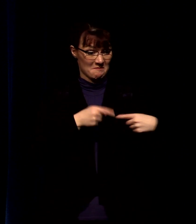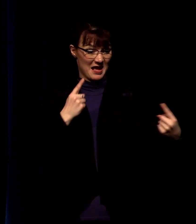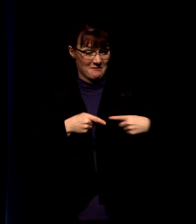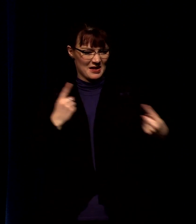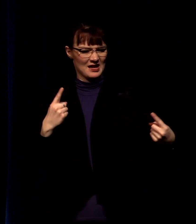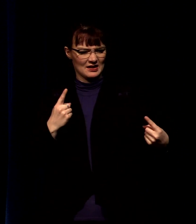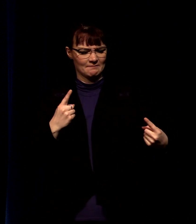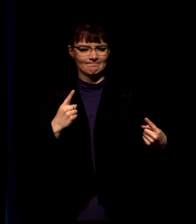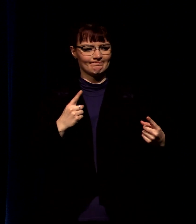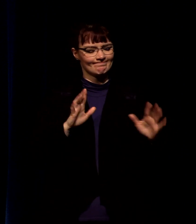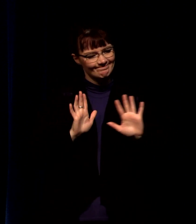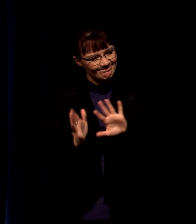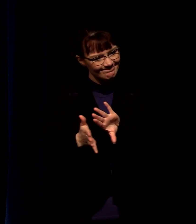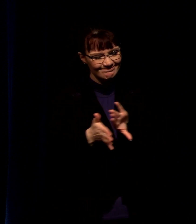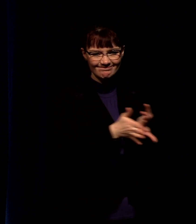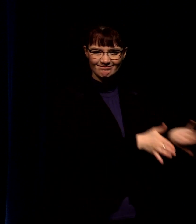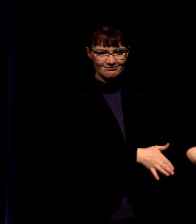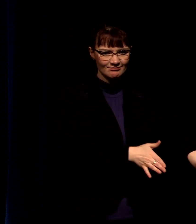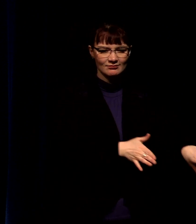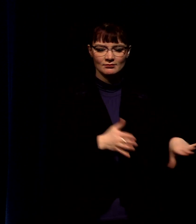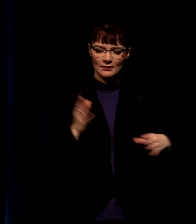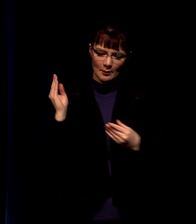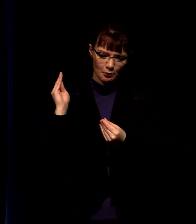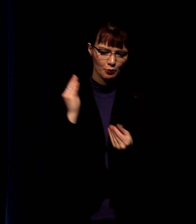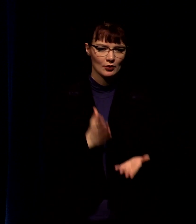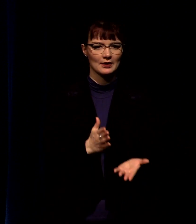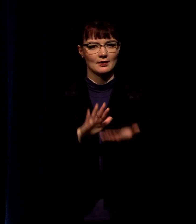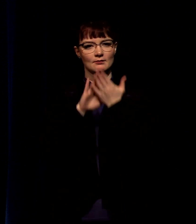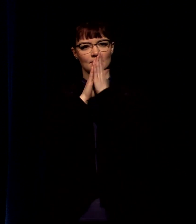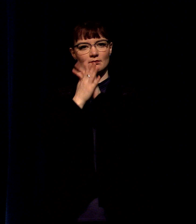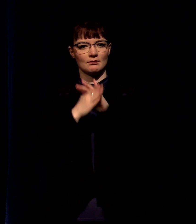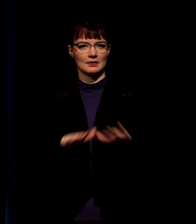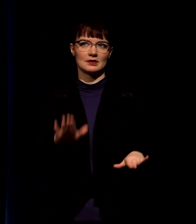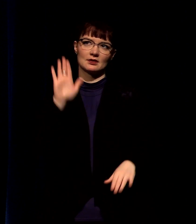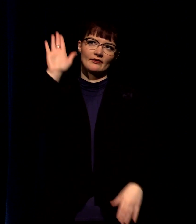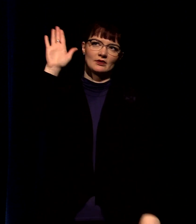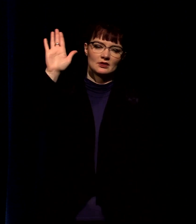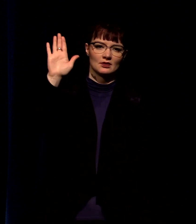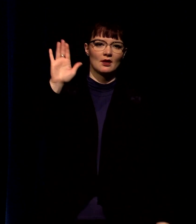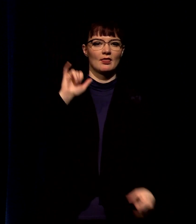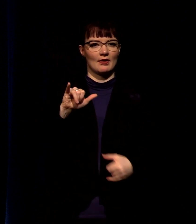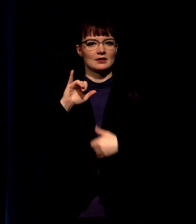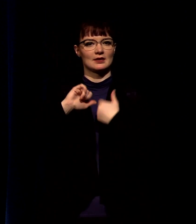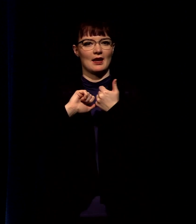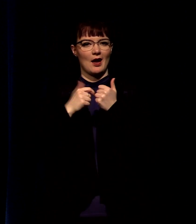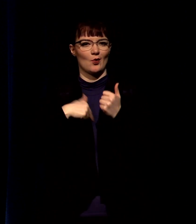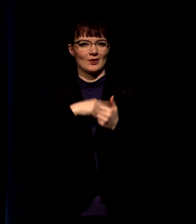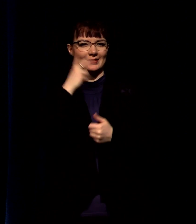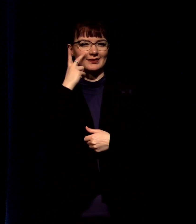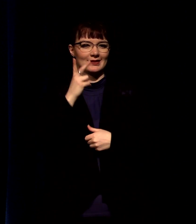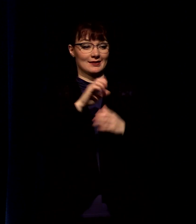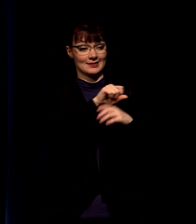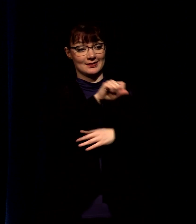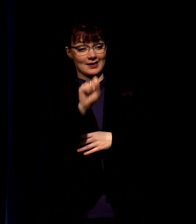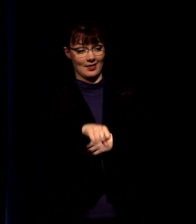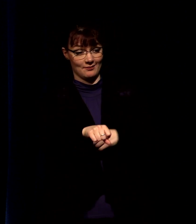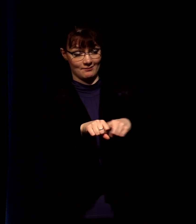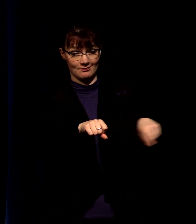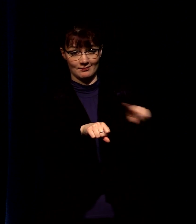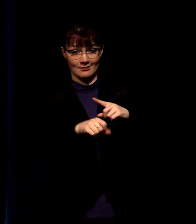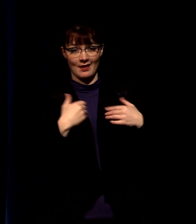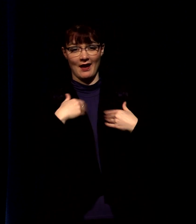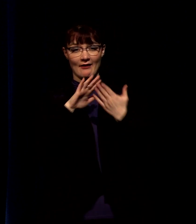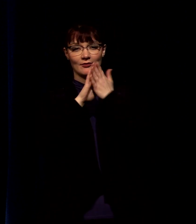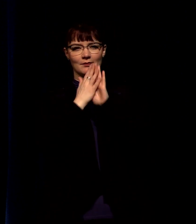and bring peace this is such a tangible way that we move forward in our vision to see salem be a city at peace